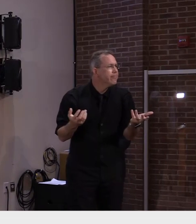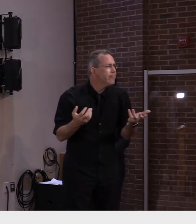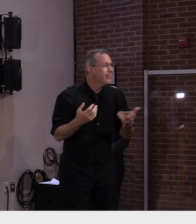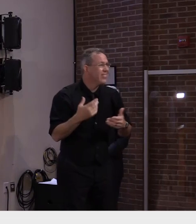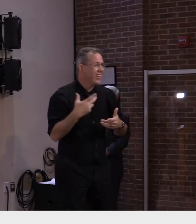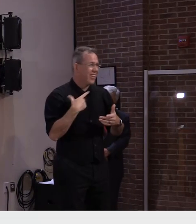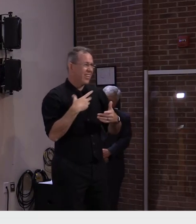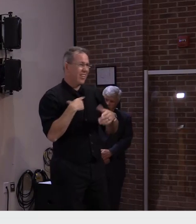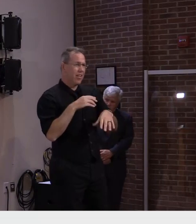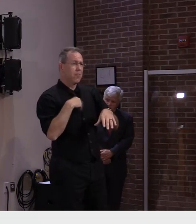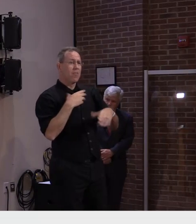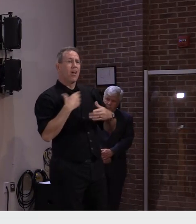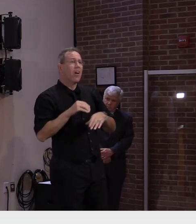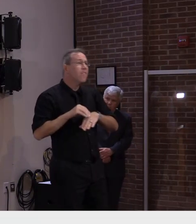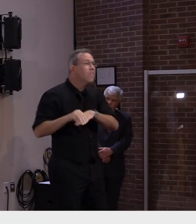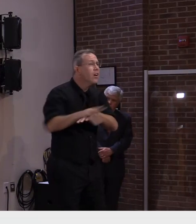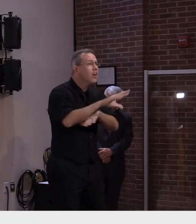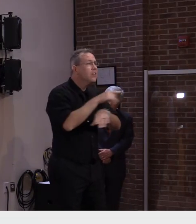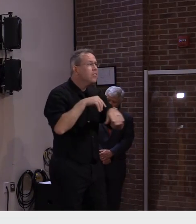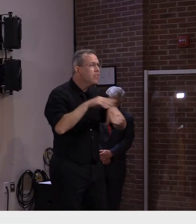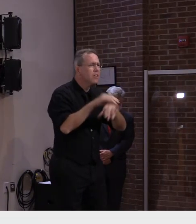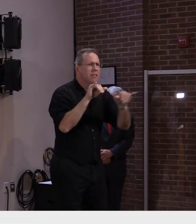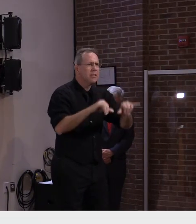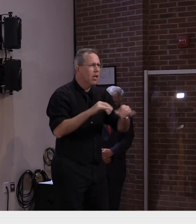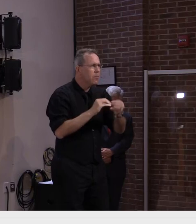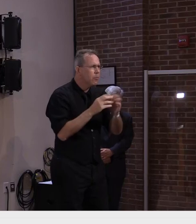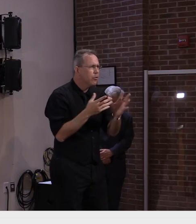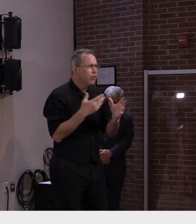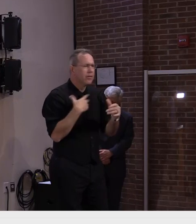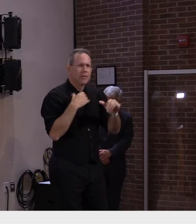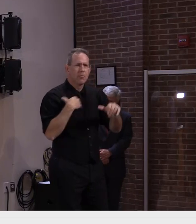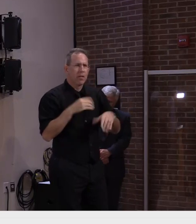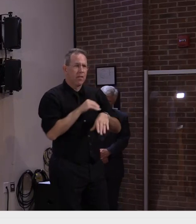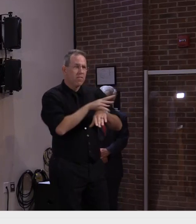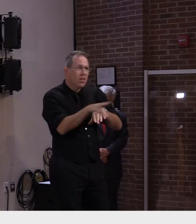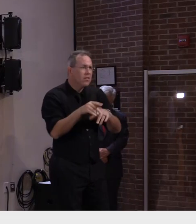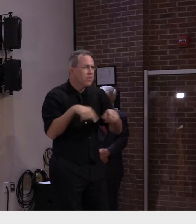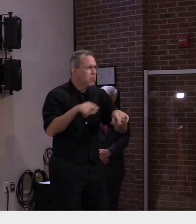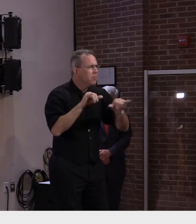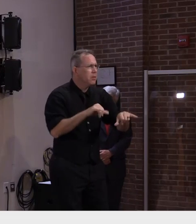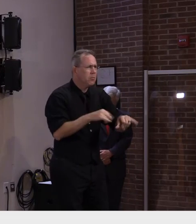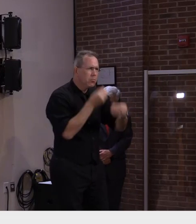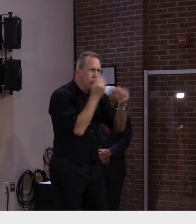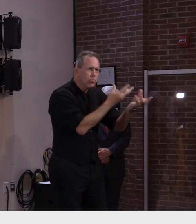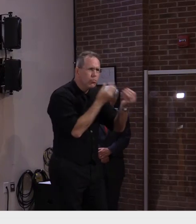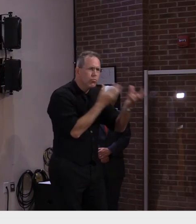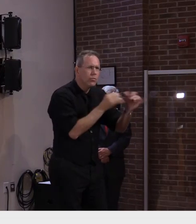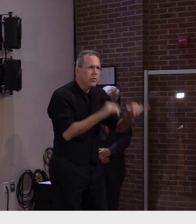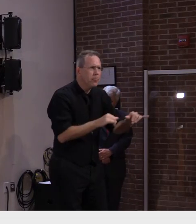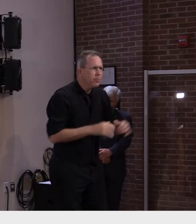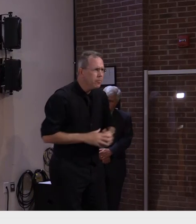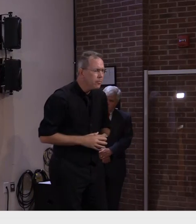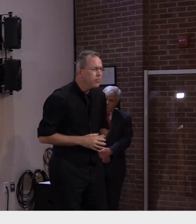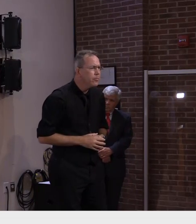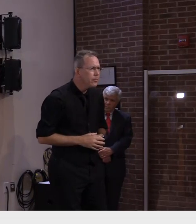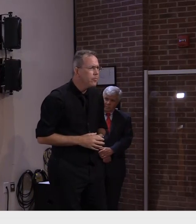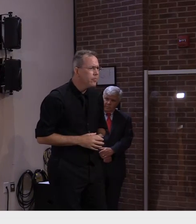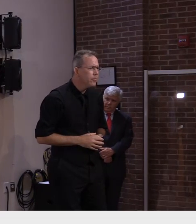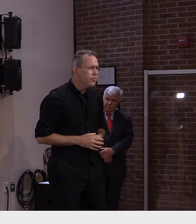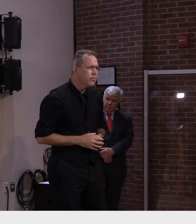one day's cases versus the next from what we would initially have given people on day one.